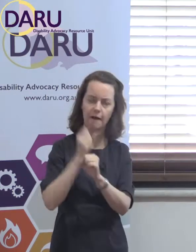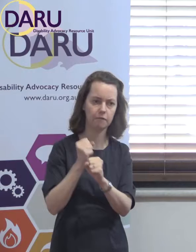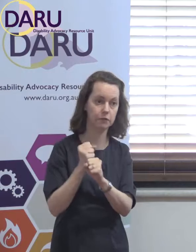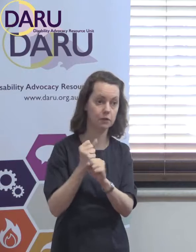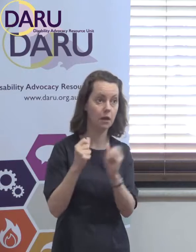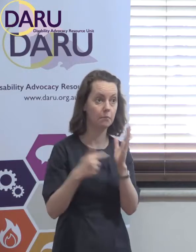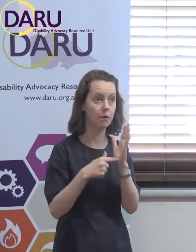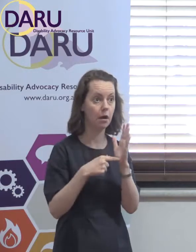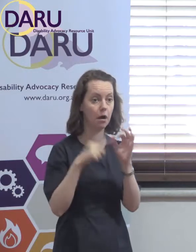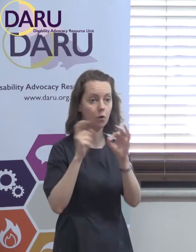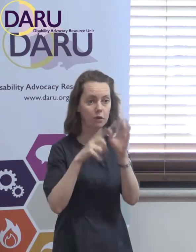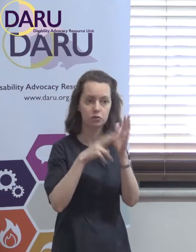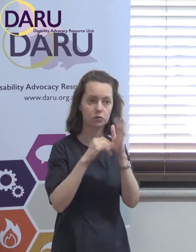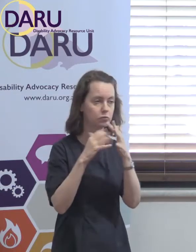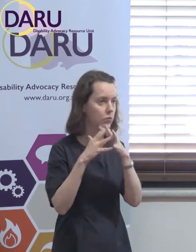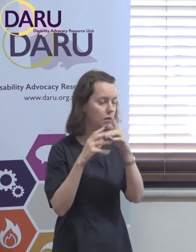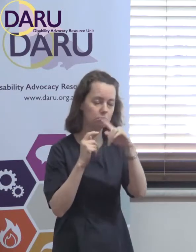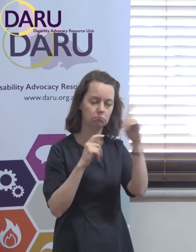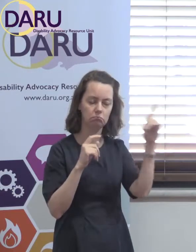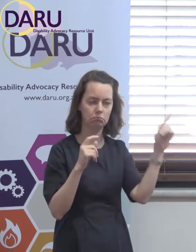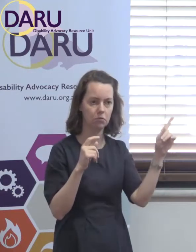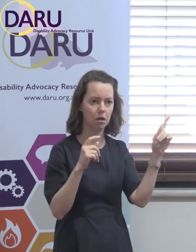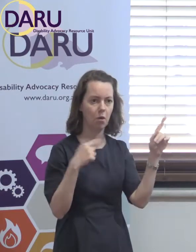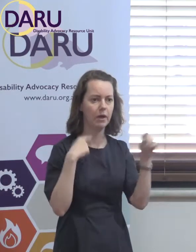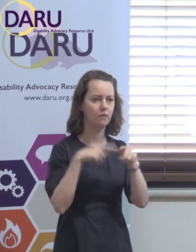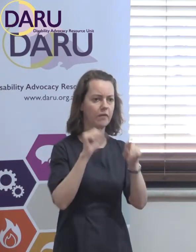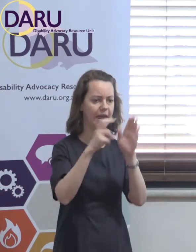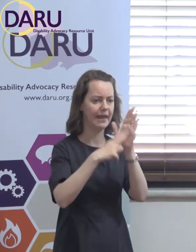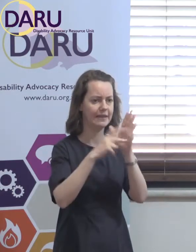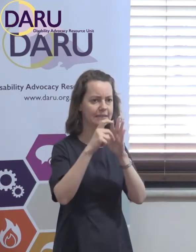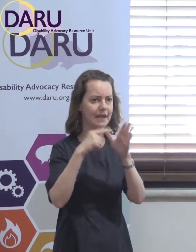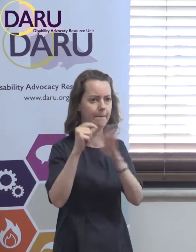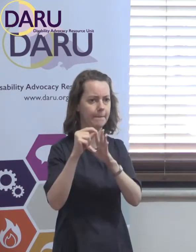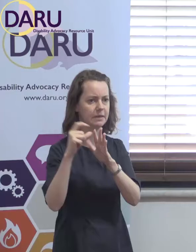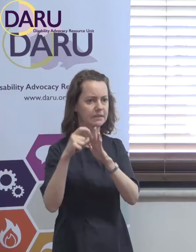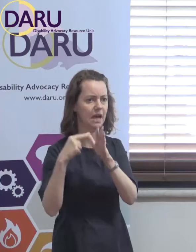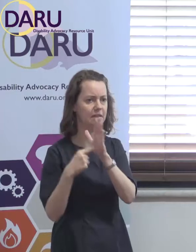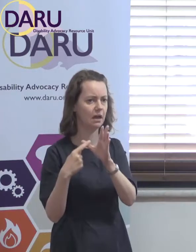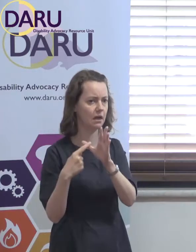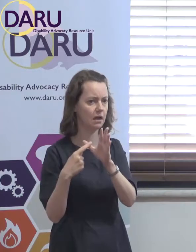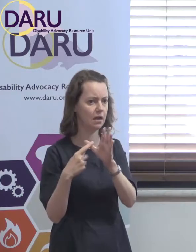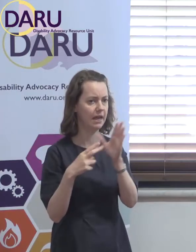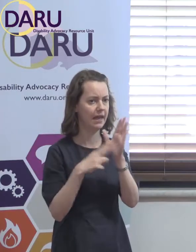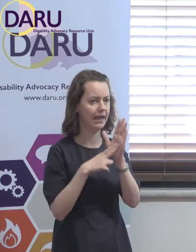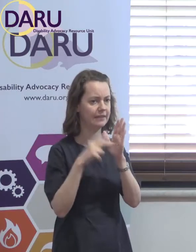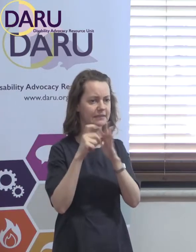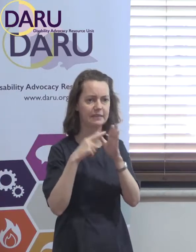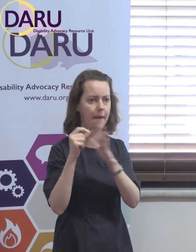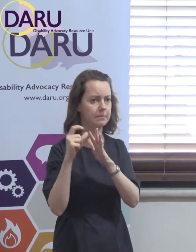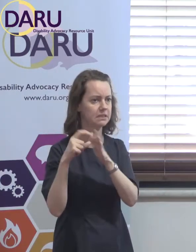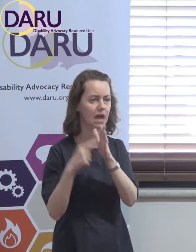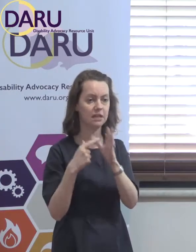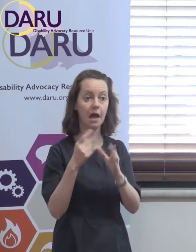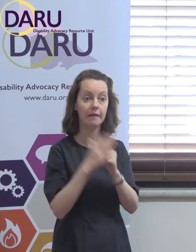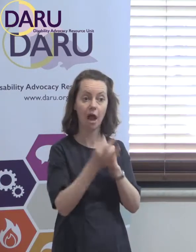not true in most other states, and that's why we had to use the NDAP data. But that also isn't perfect. The NDAP data has never asked